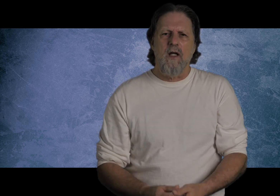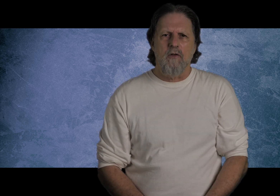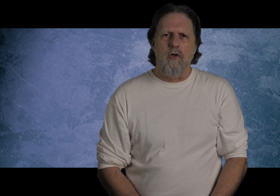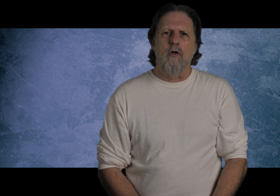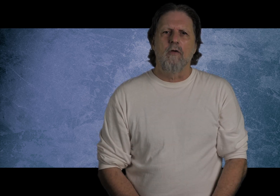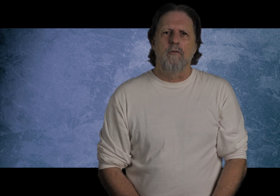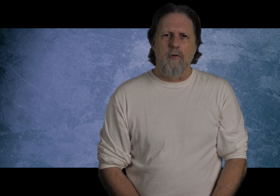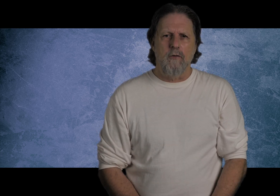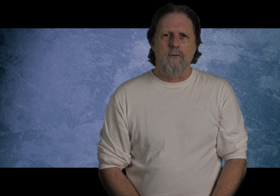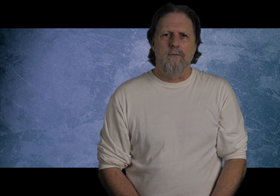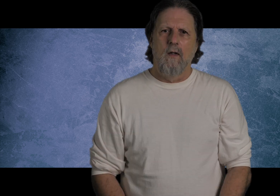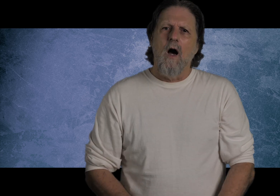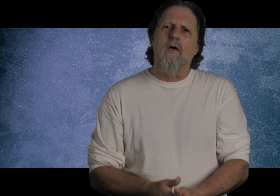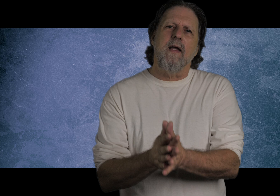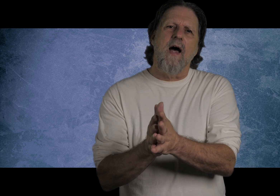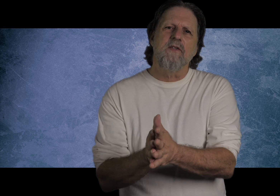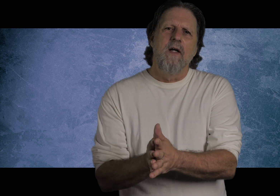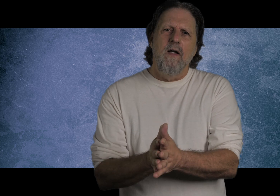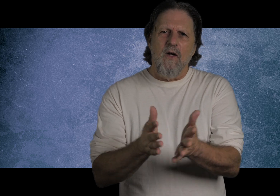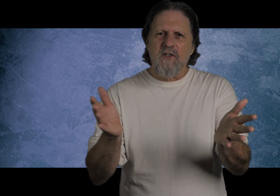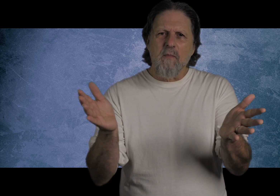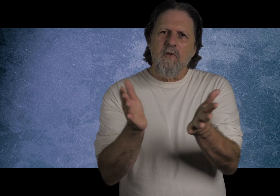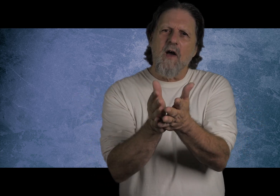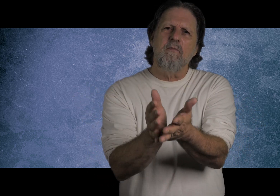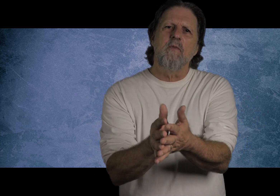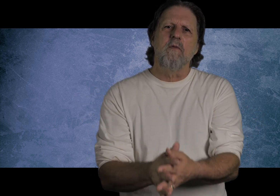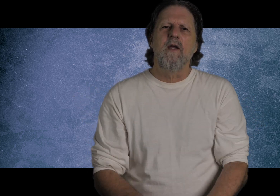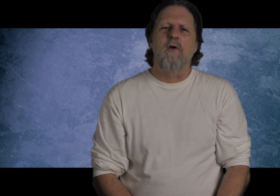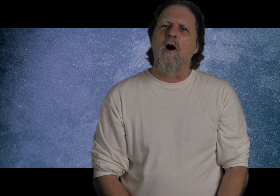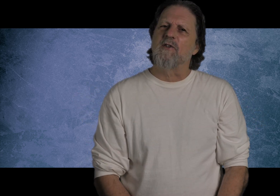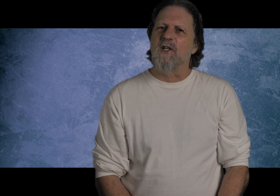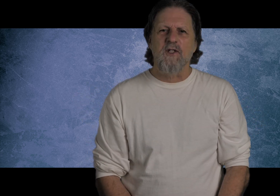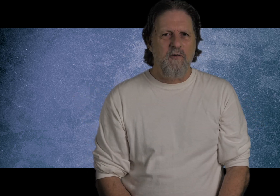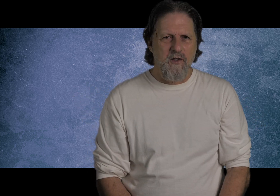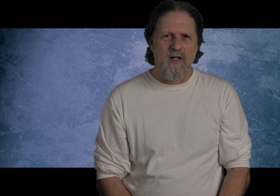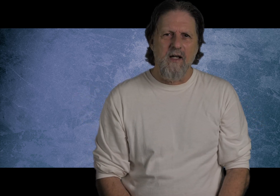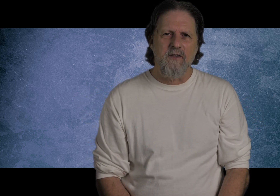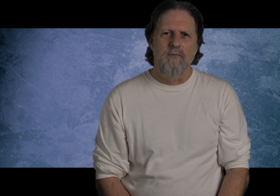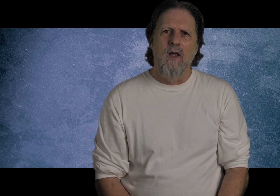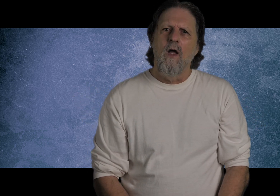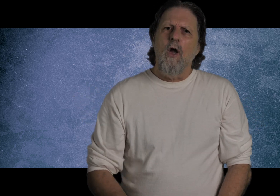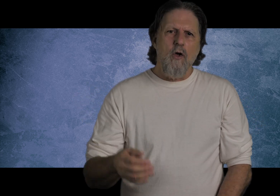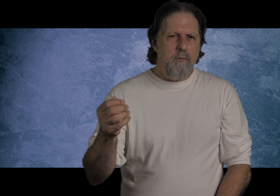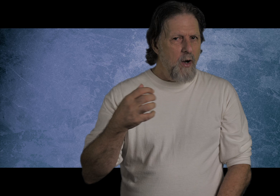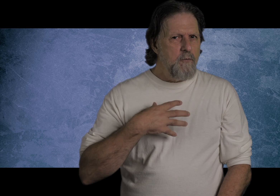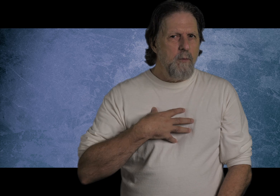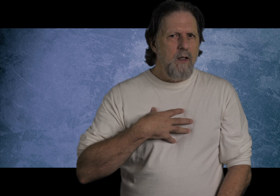eternal fruit. All right, guys. You know, some of you have been with me for Hall 64 studies. You have prayed for me.